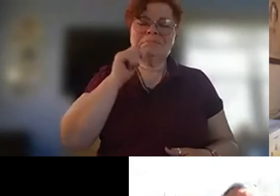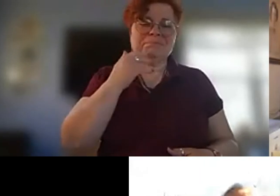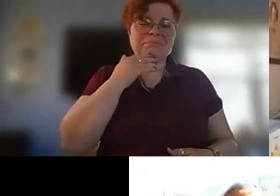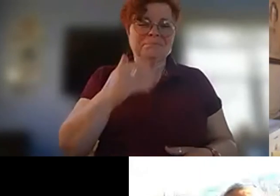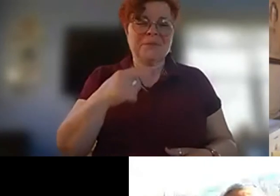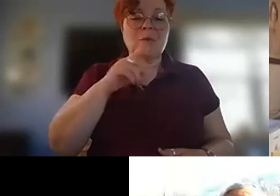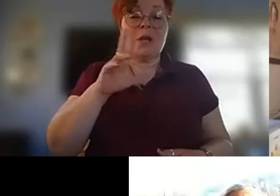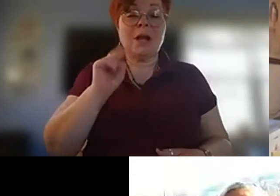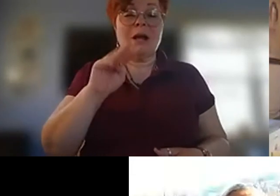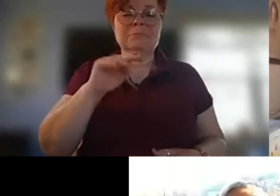please